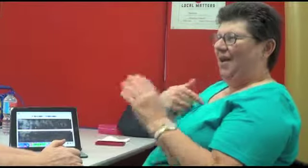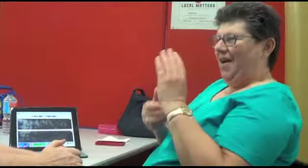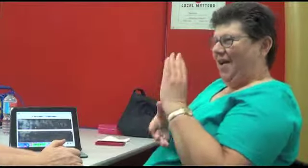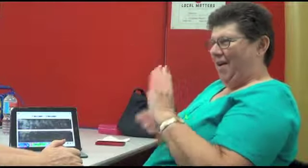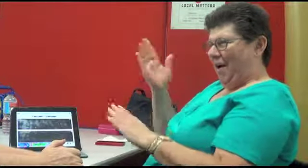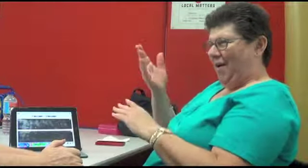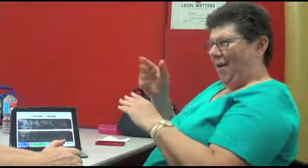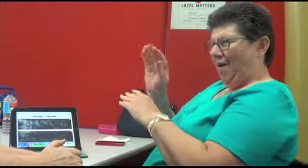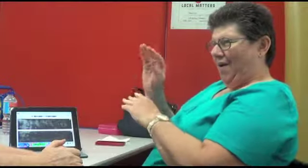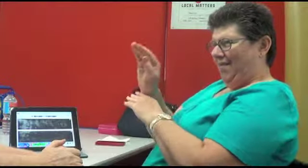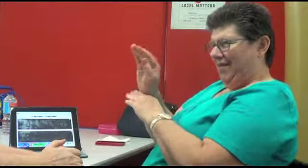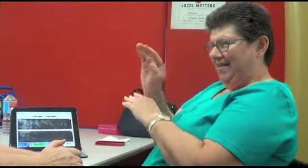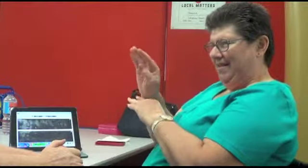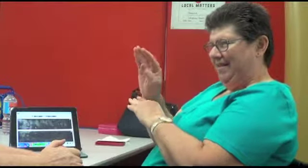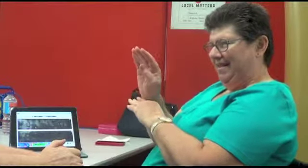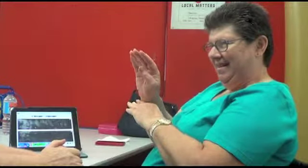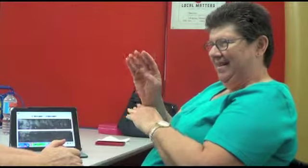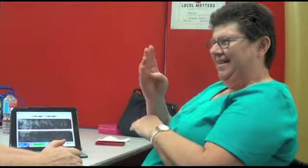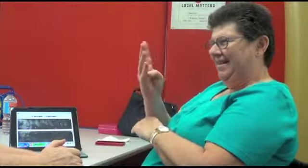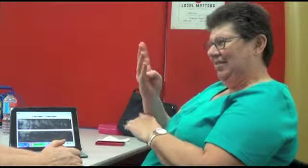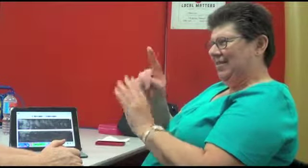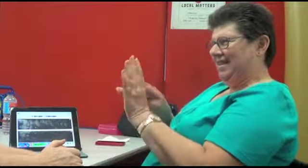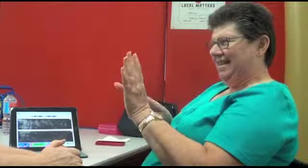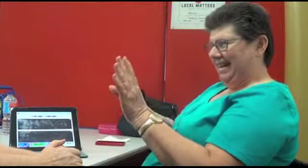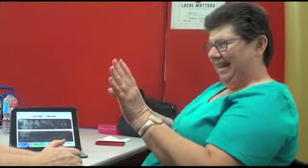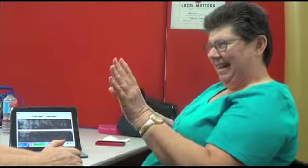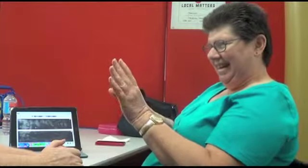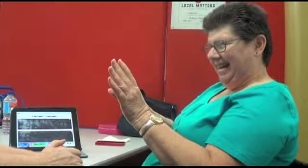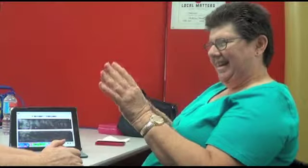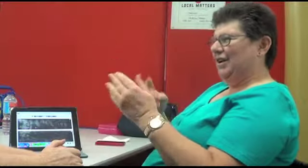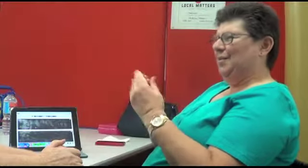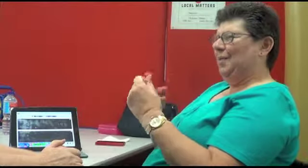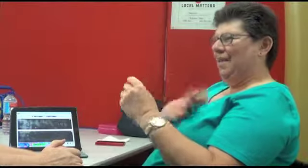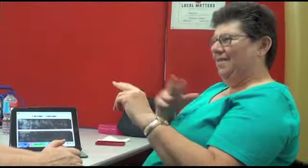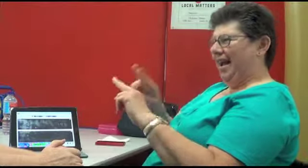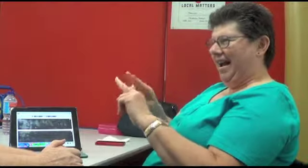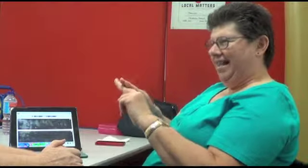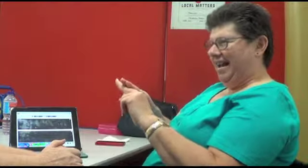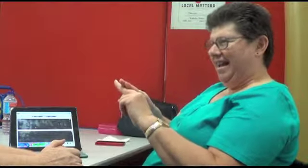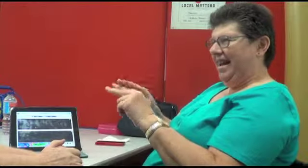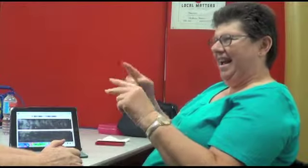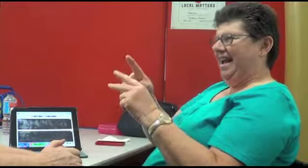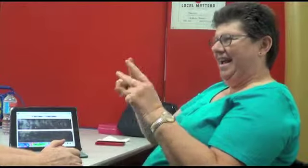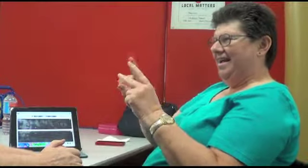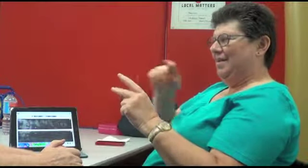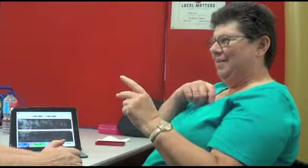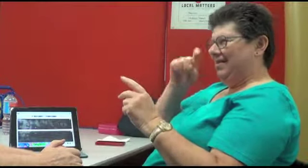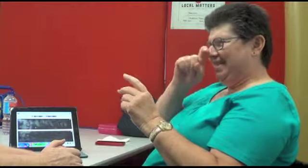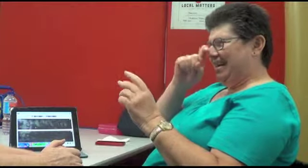And then I went overseas four years after that with my father and my sister. And we